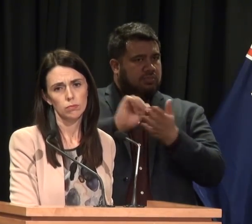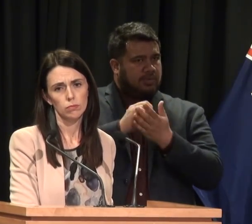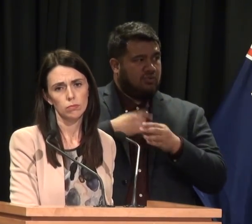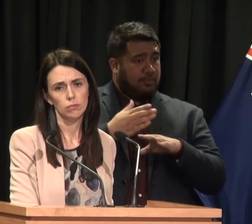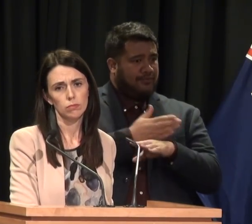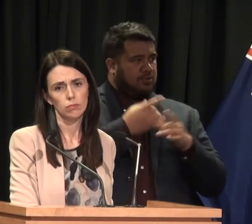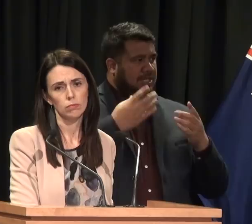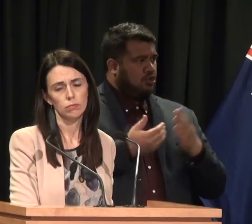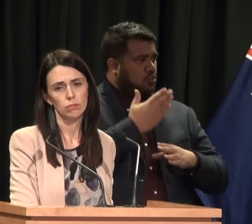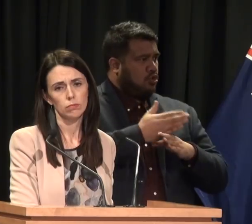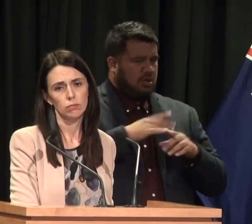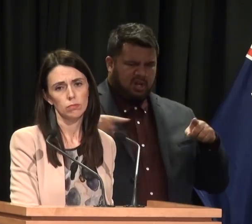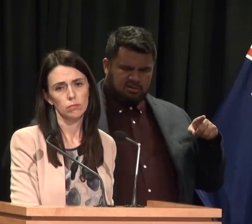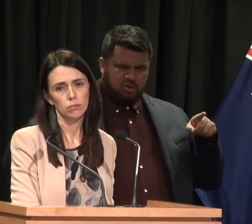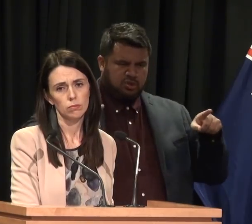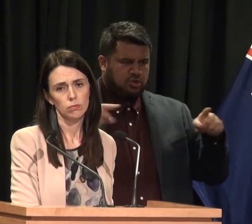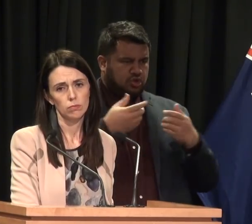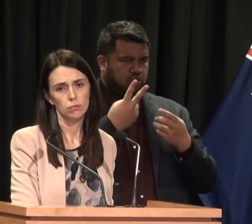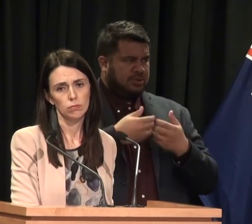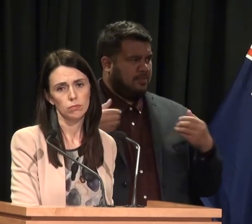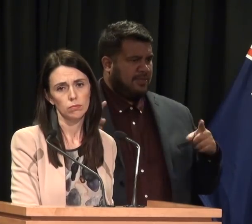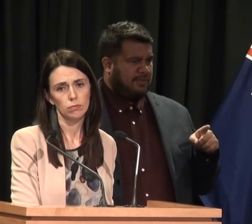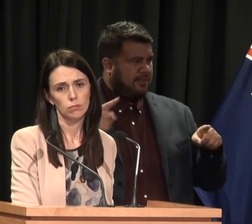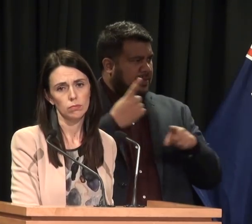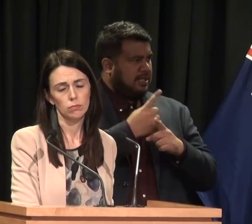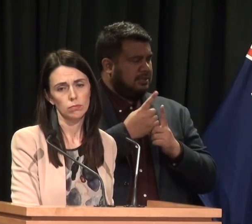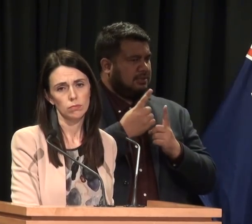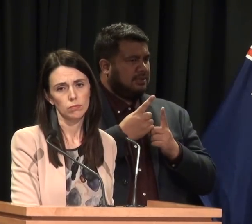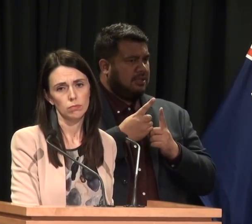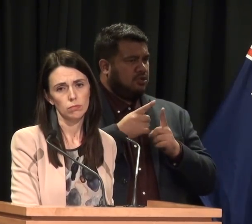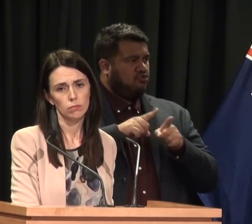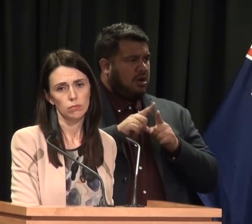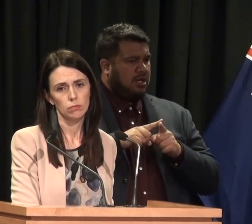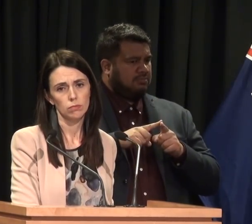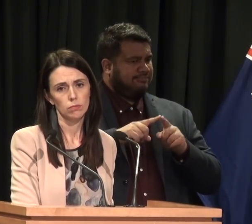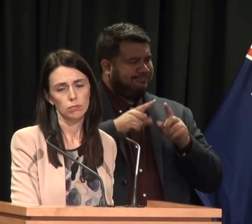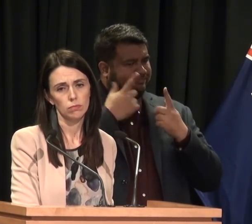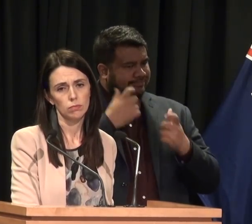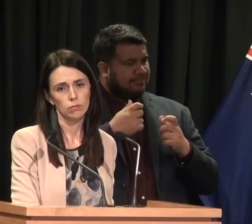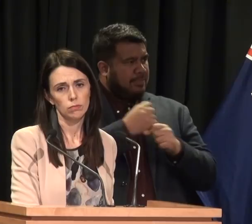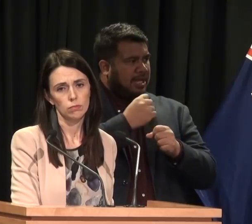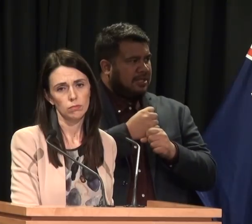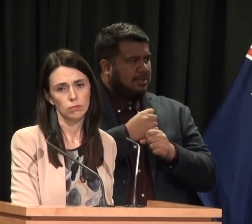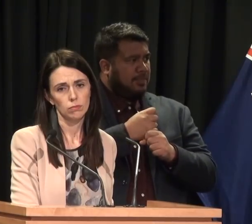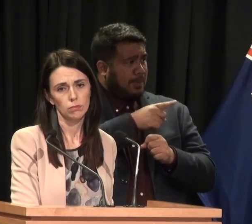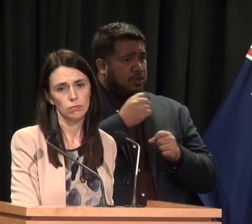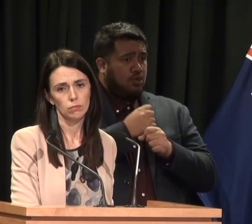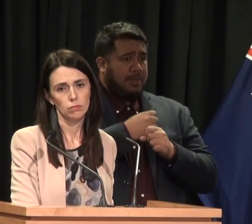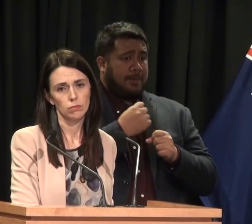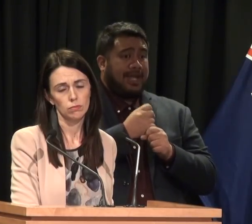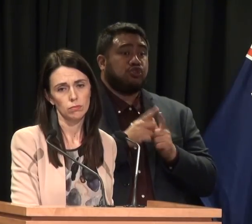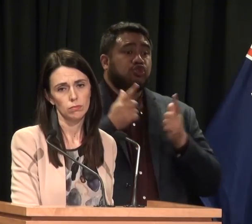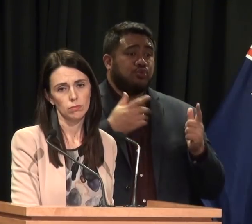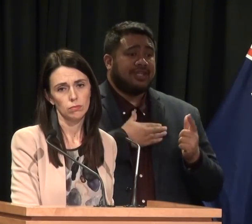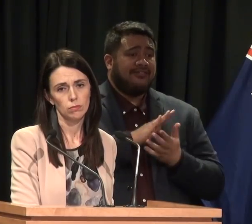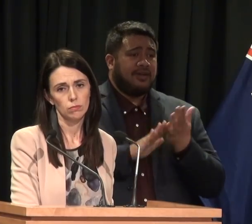these two separate things trying to make banks safer, both of them are going to be piling costs onto consumers. Is there a chance you might be making banks so safe that it's